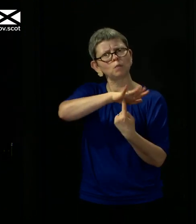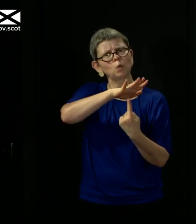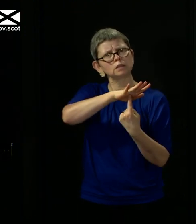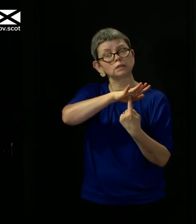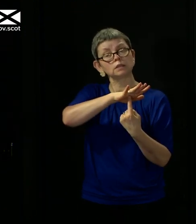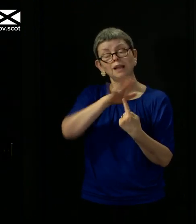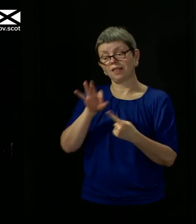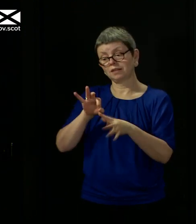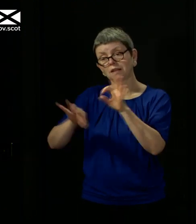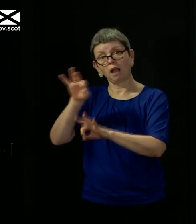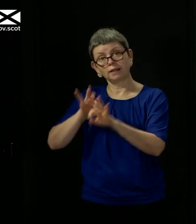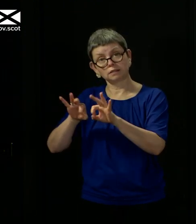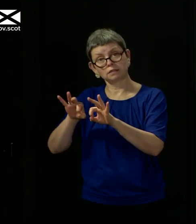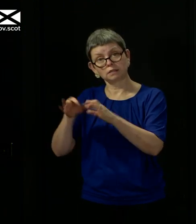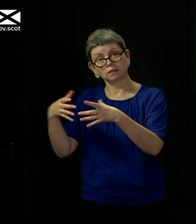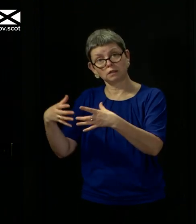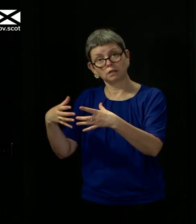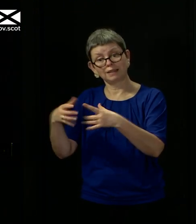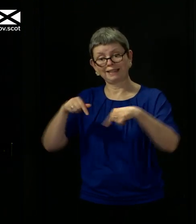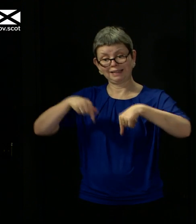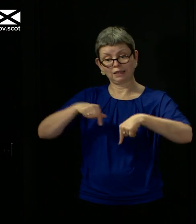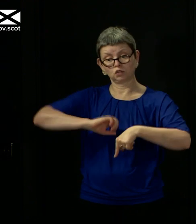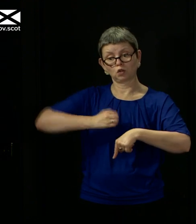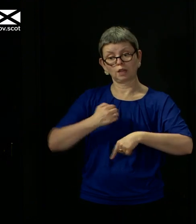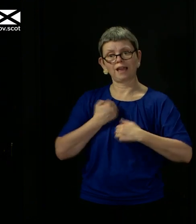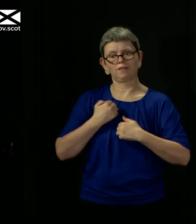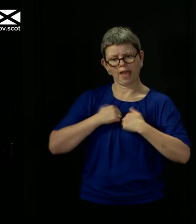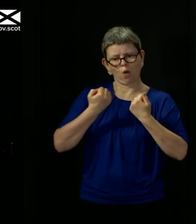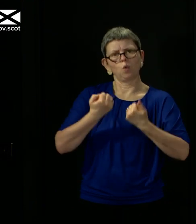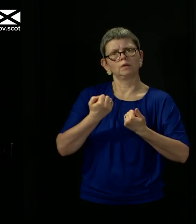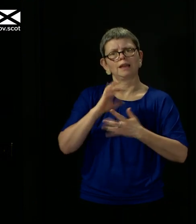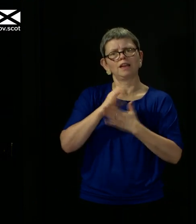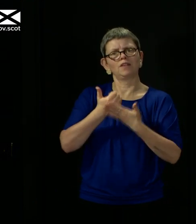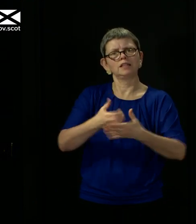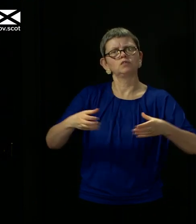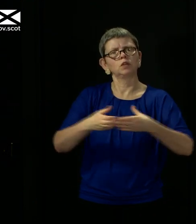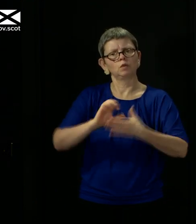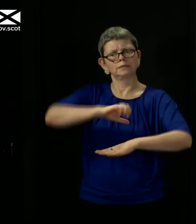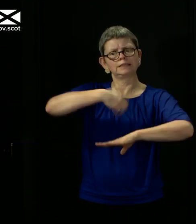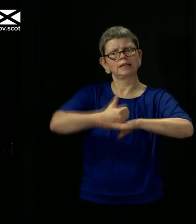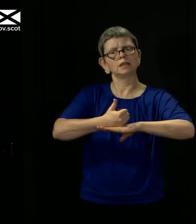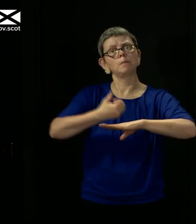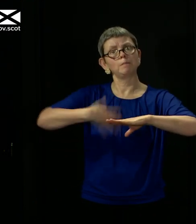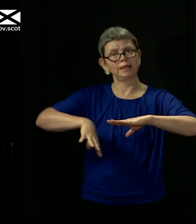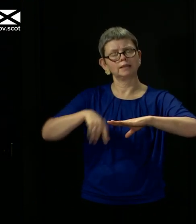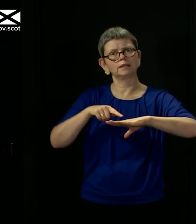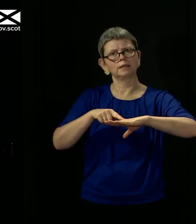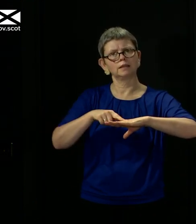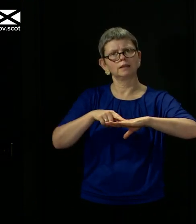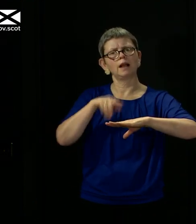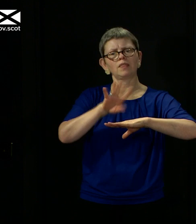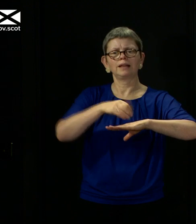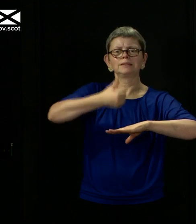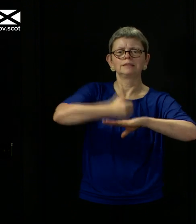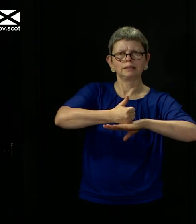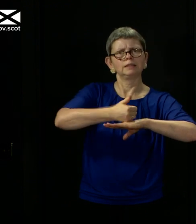particular, we have established here in Scotland our own advisory group, which provides an augmentation to the